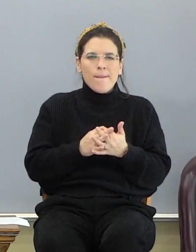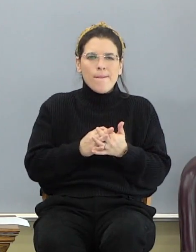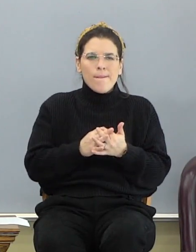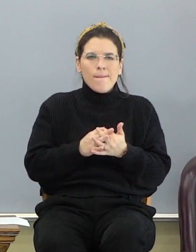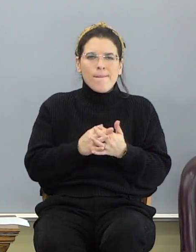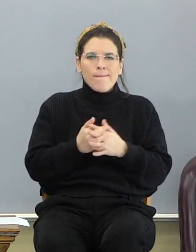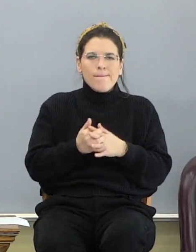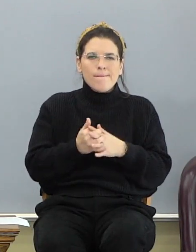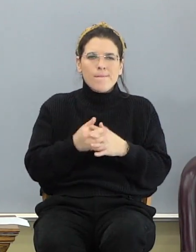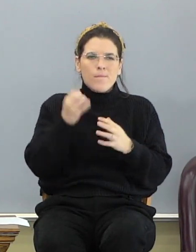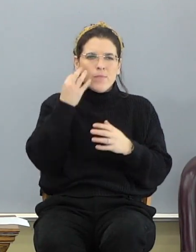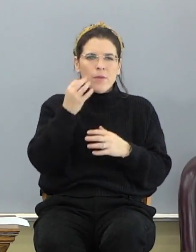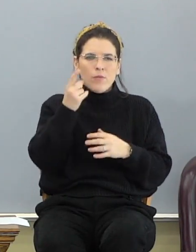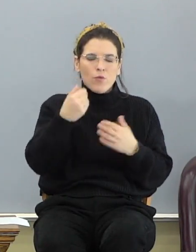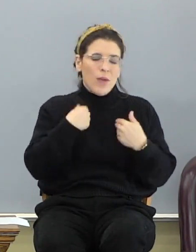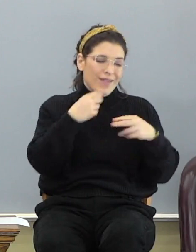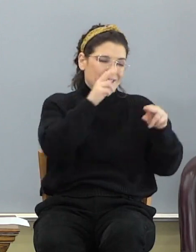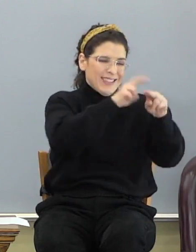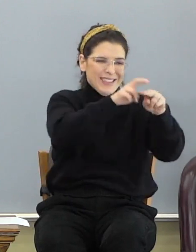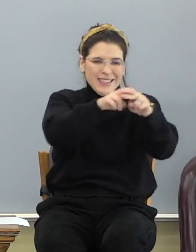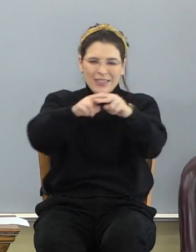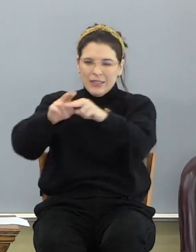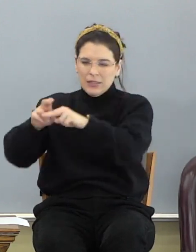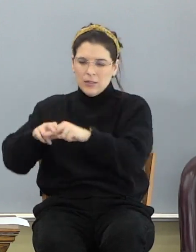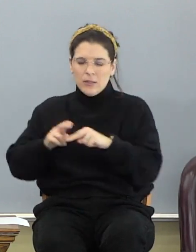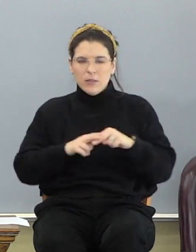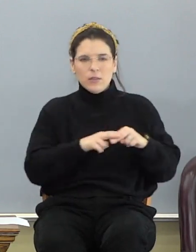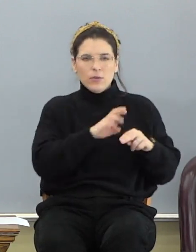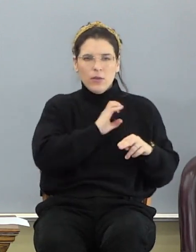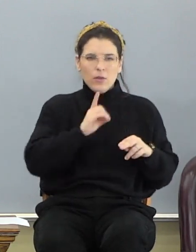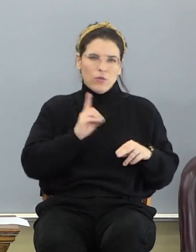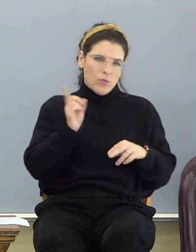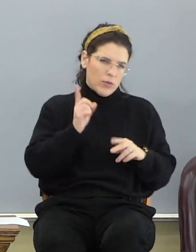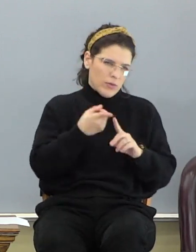Remember, if you've got seats for these elders to sit on, where did they come from?